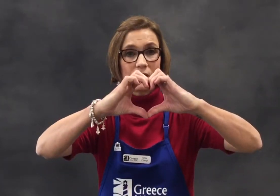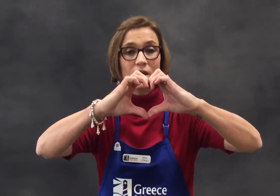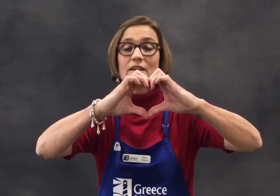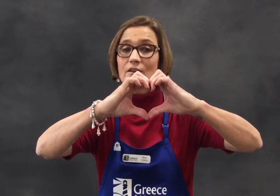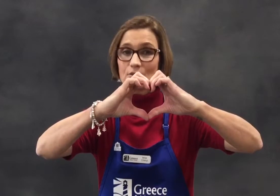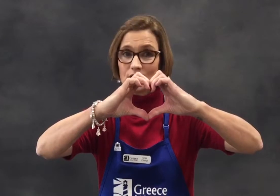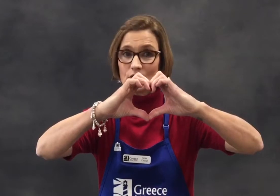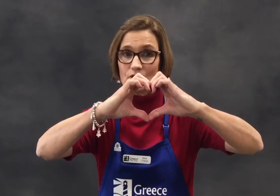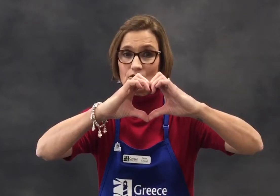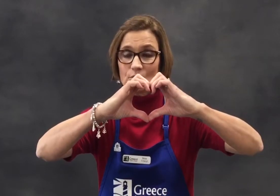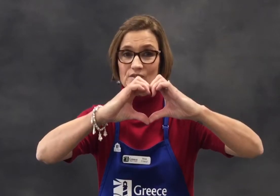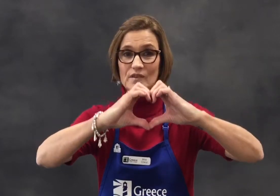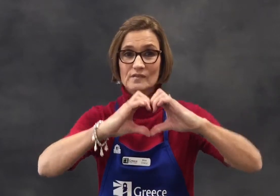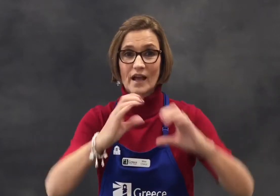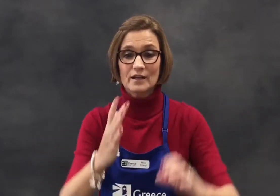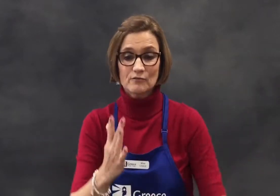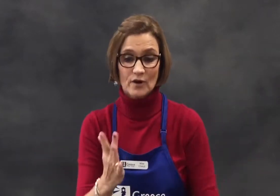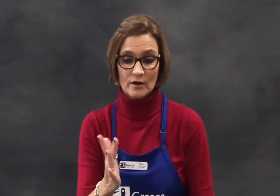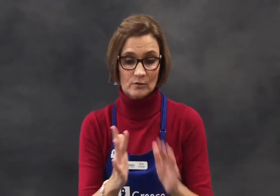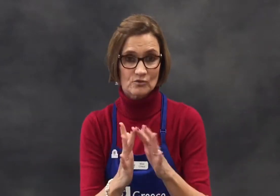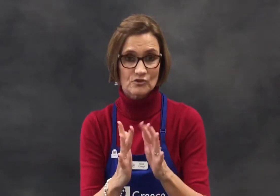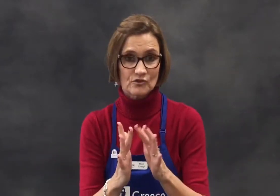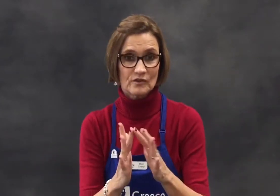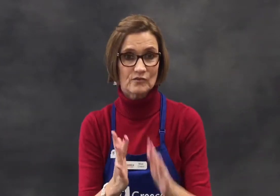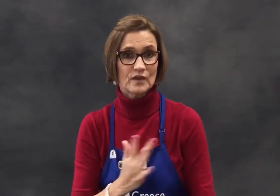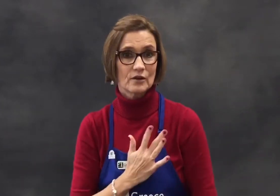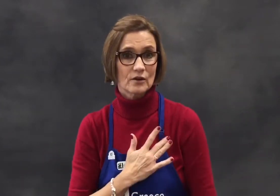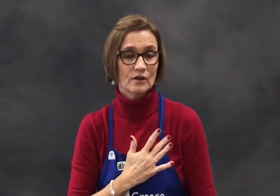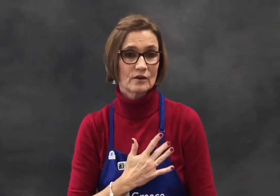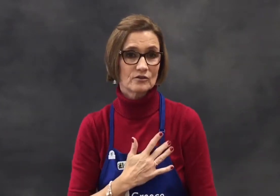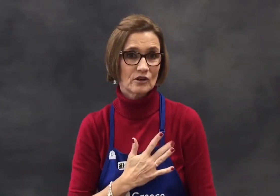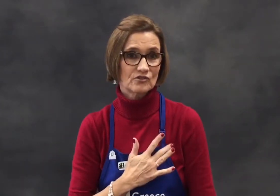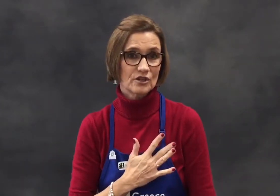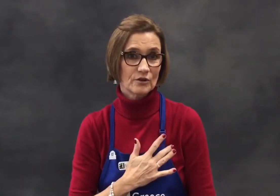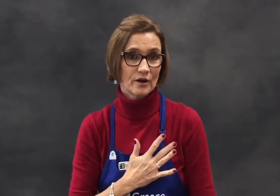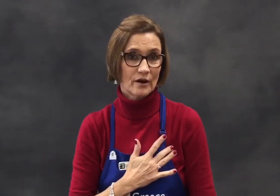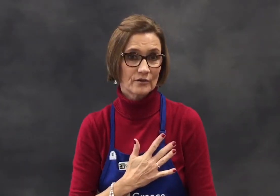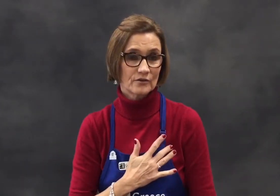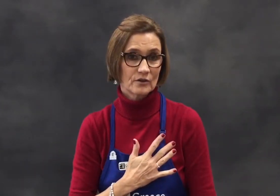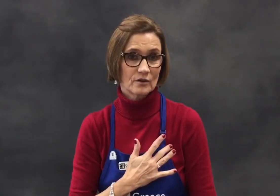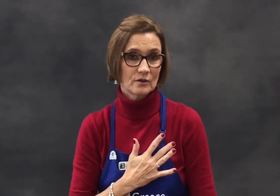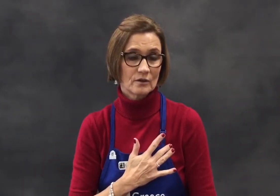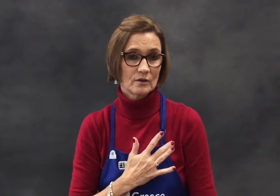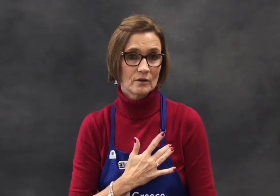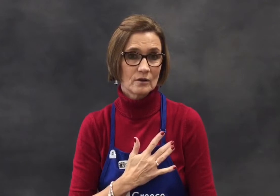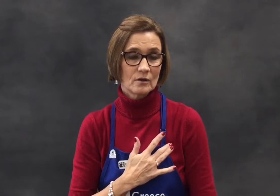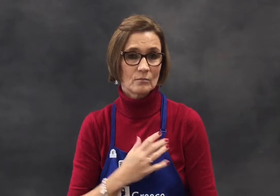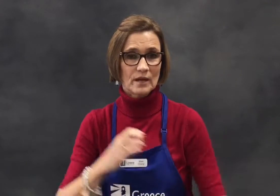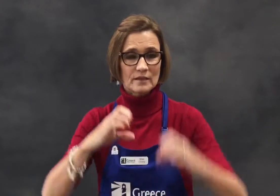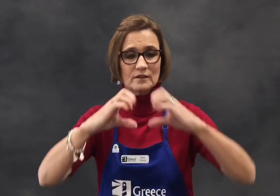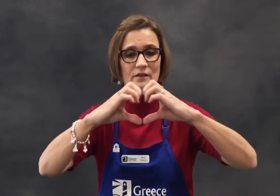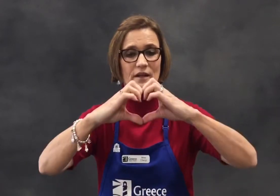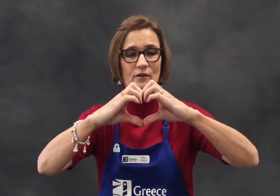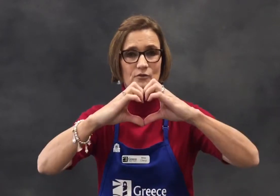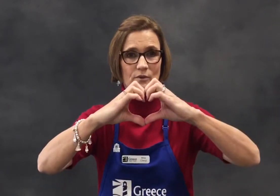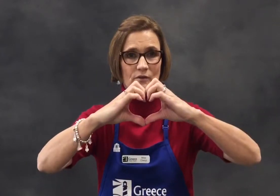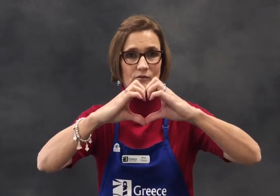The other thing you can do is the sign for heart, which is this finger touching your heart. But I think today I'll do this.